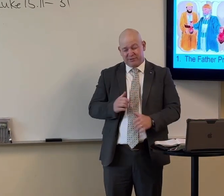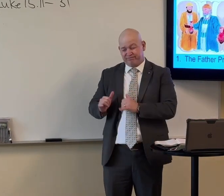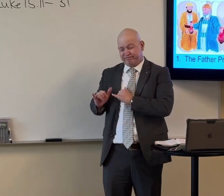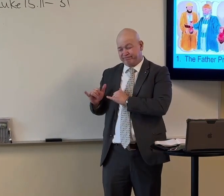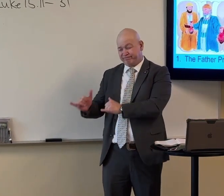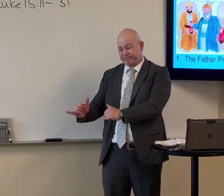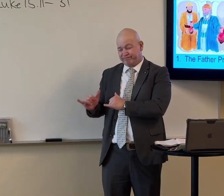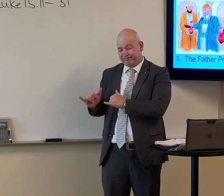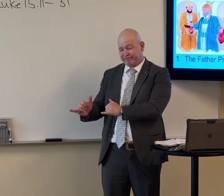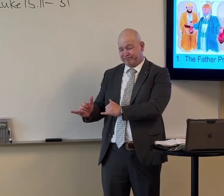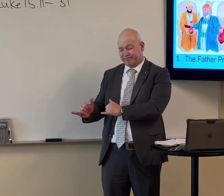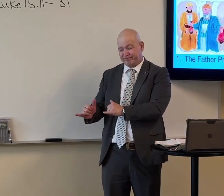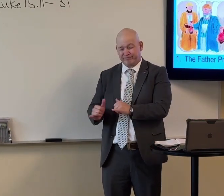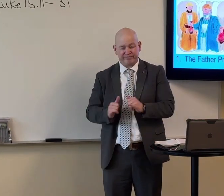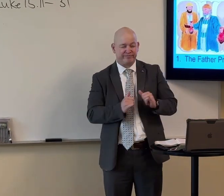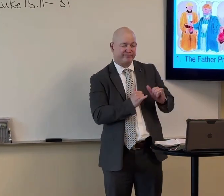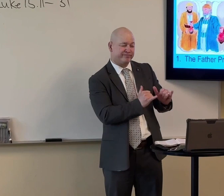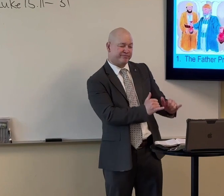Many times we are like unto them.